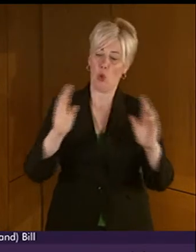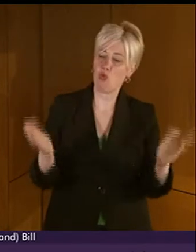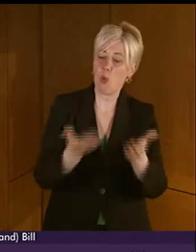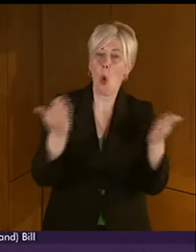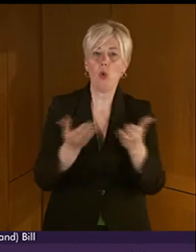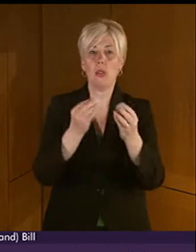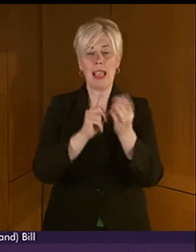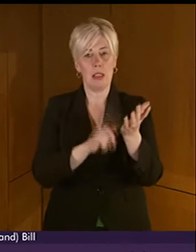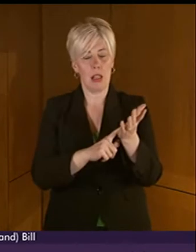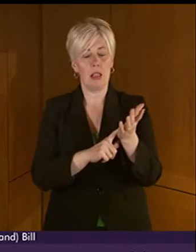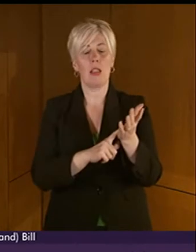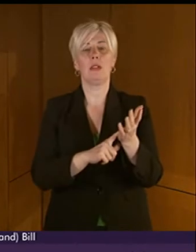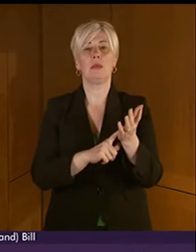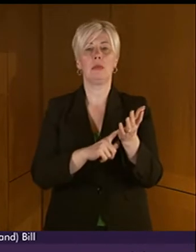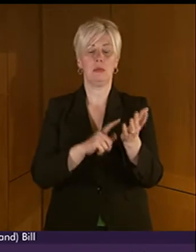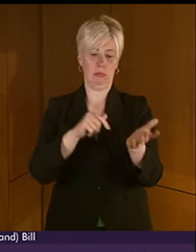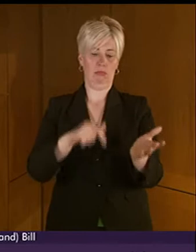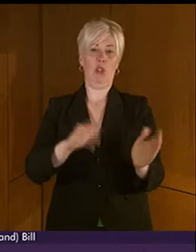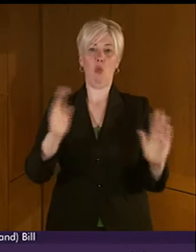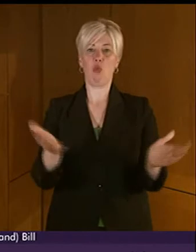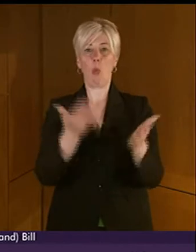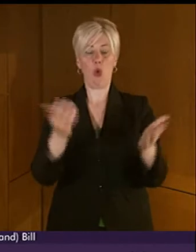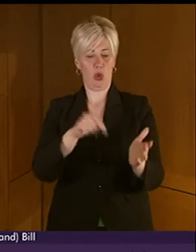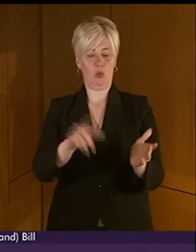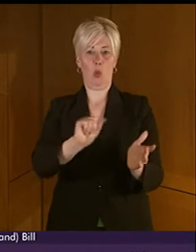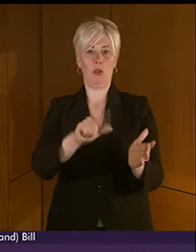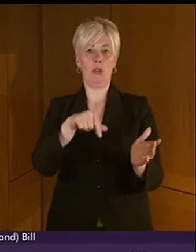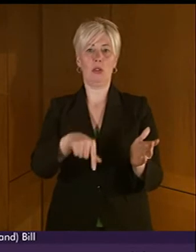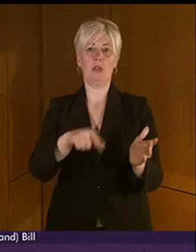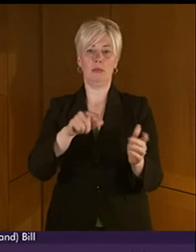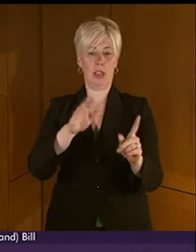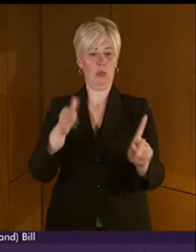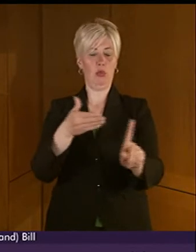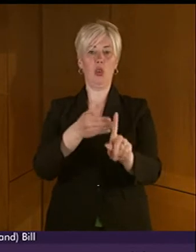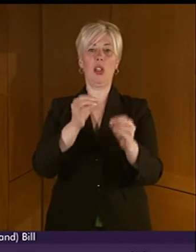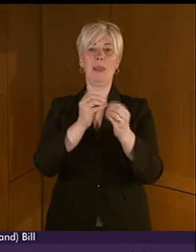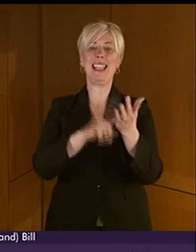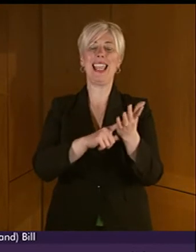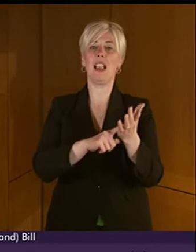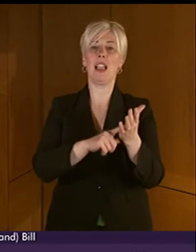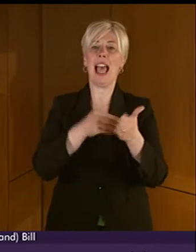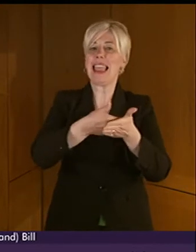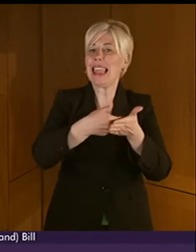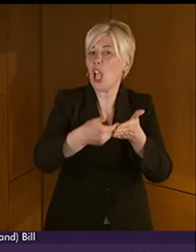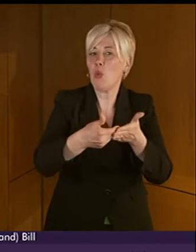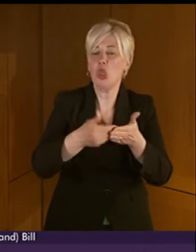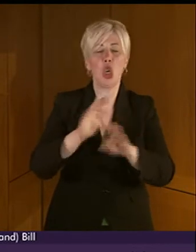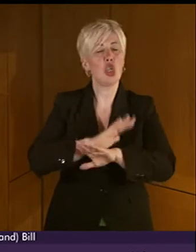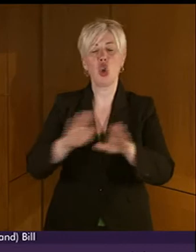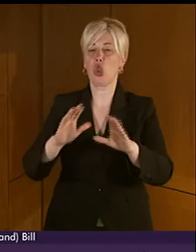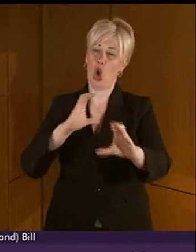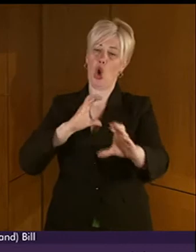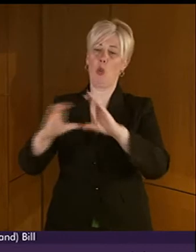For me, promotion means approaching BSL as a language and not as a communication tool for the disabled.